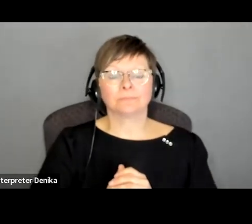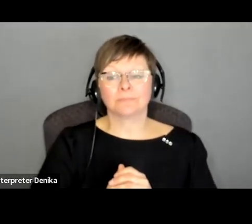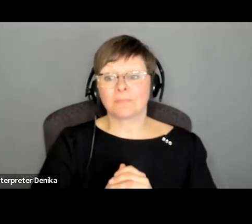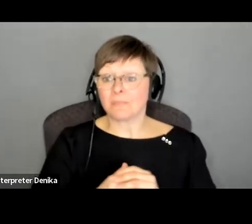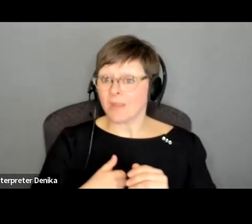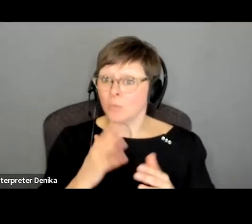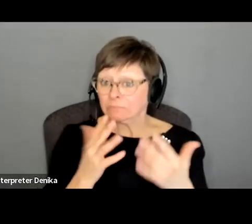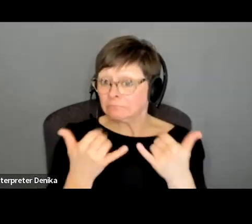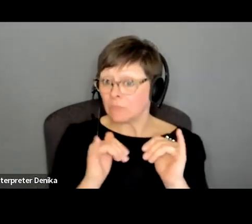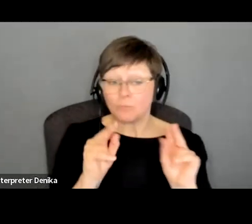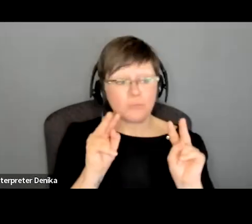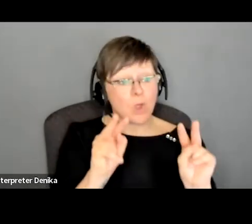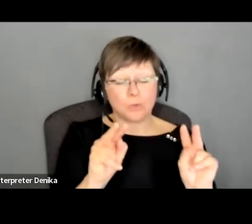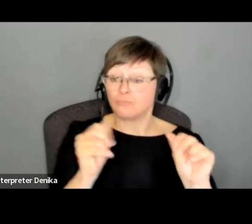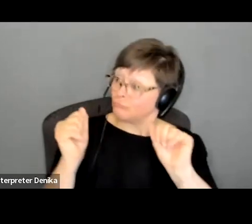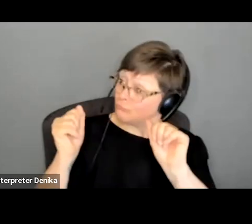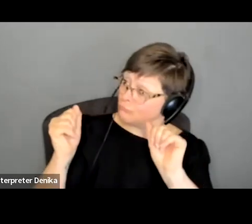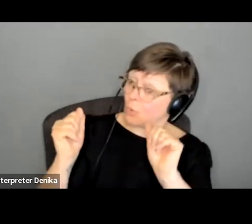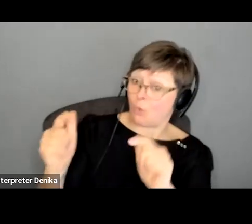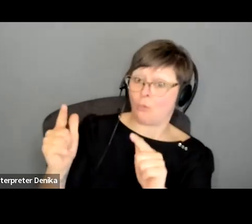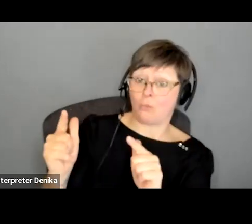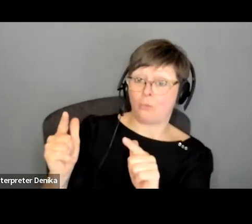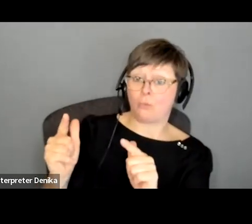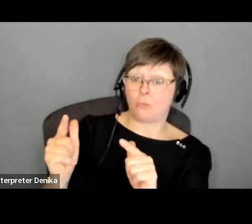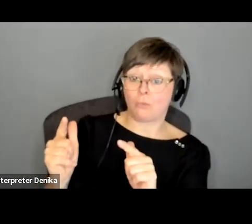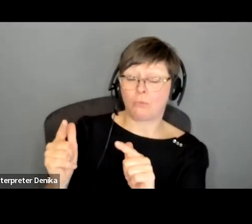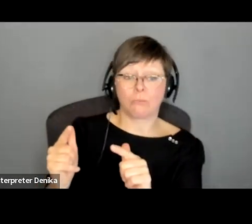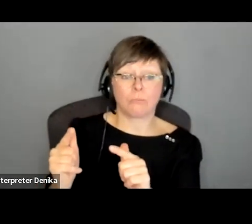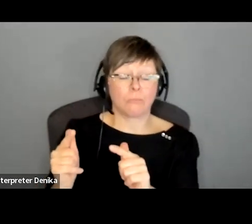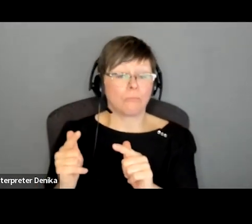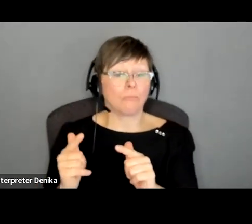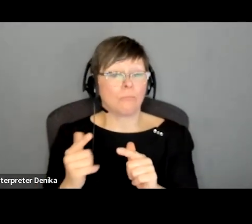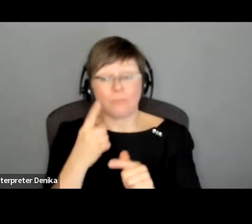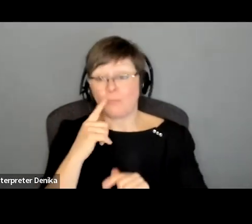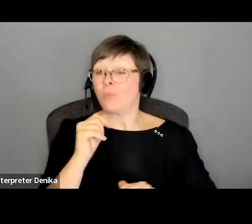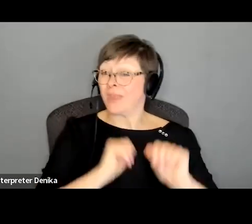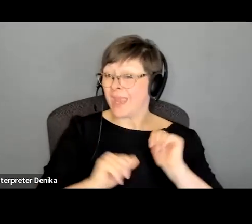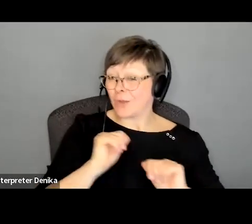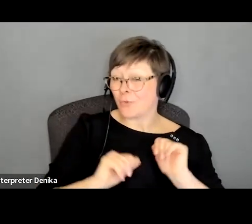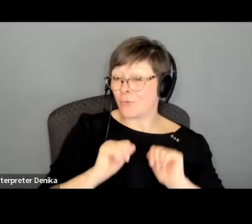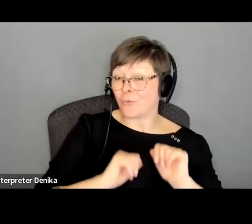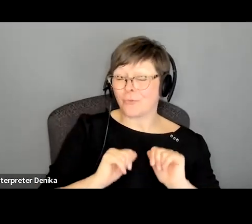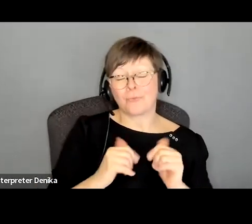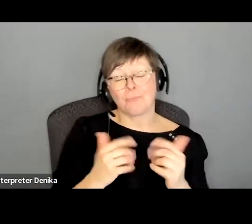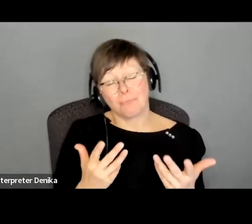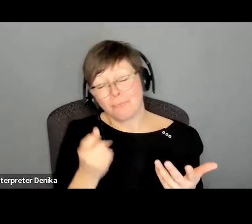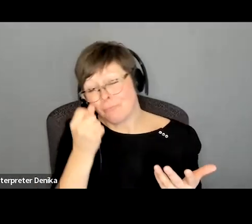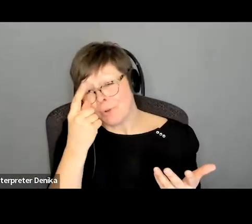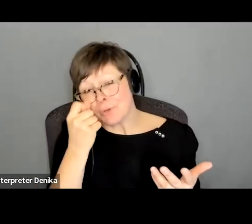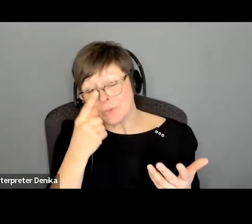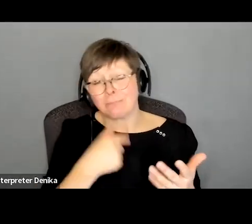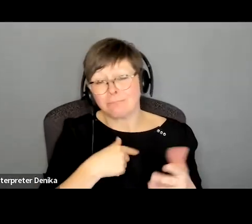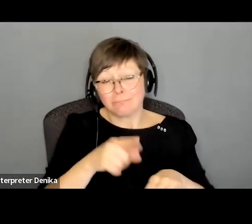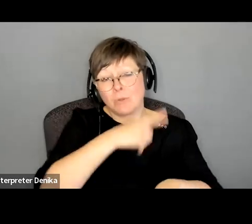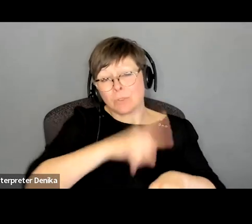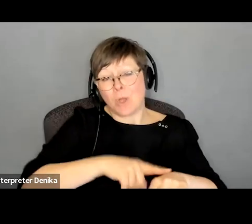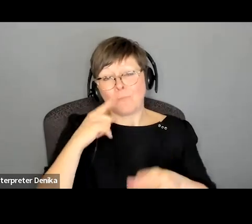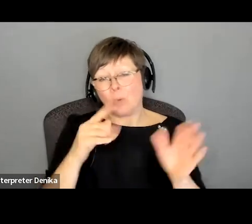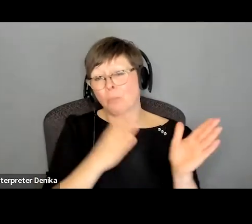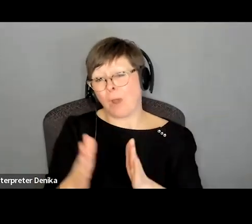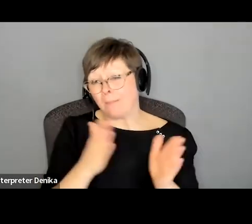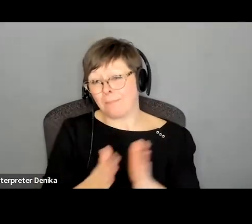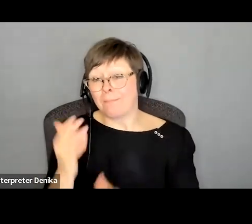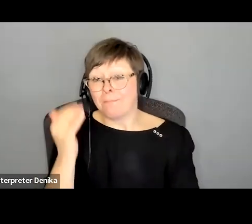and i have a longer prep period for theater myself but i don't know how it is for others you know let's face it if they're in a